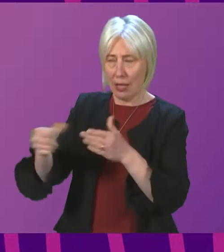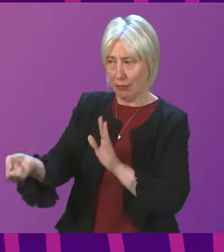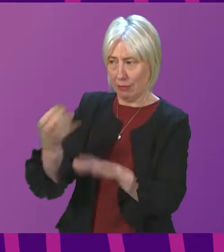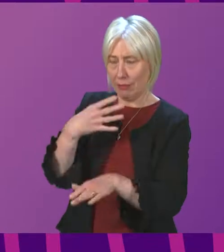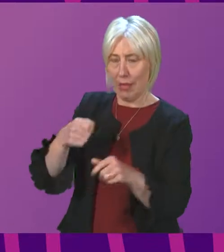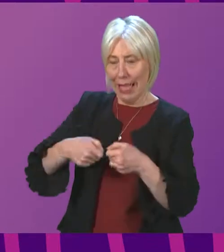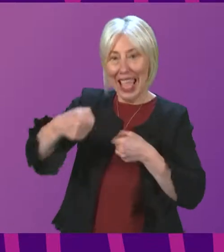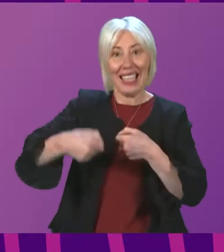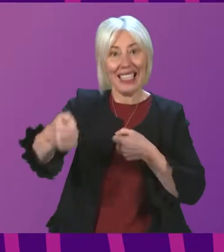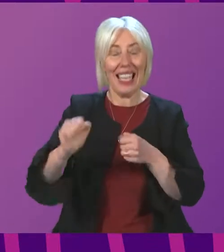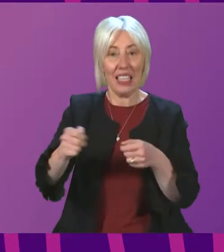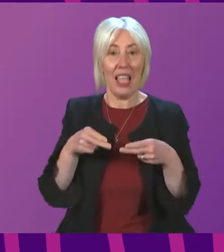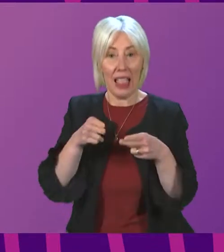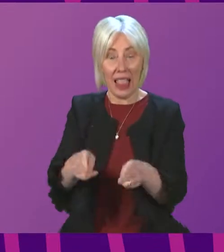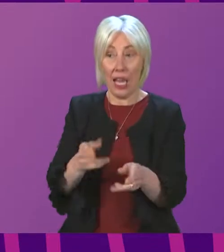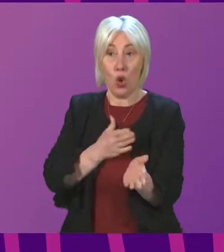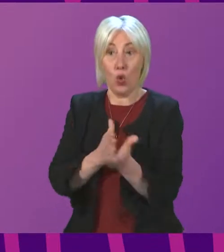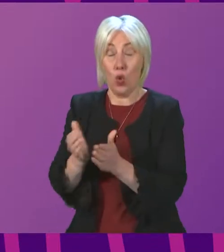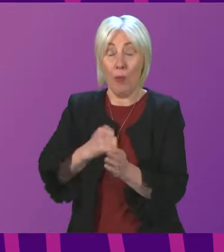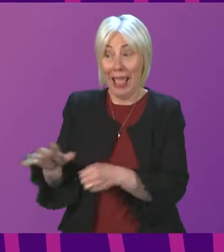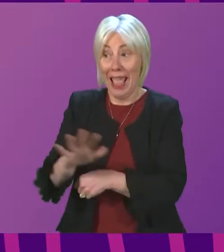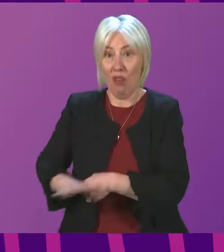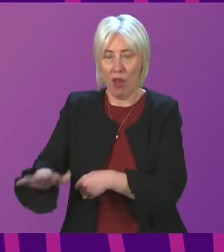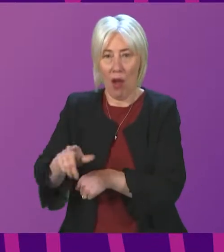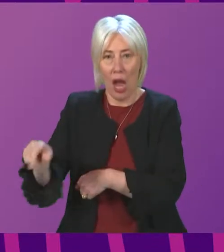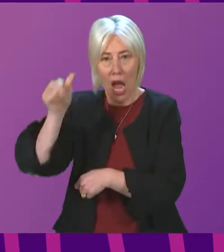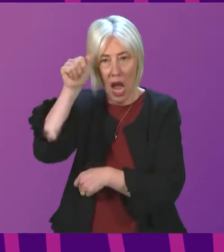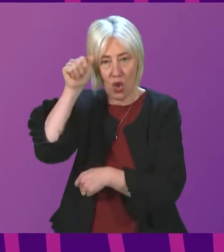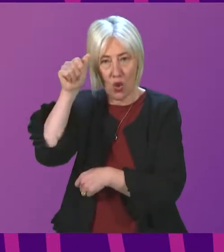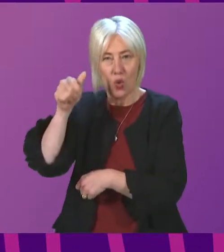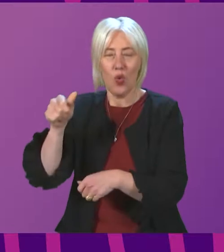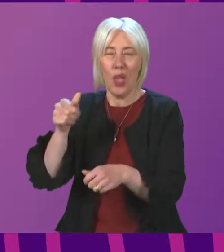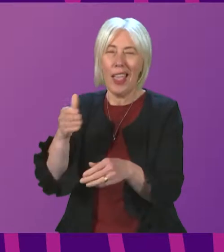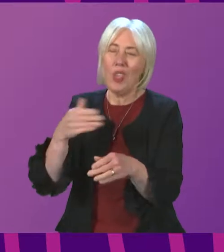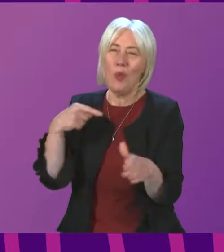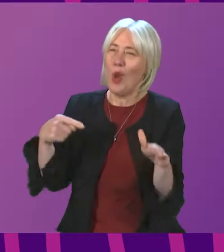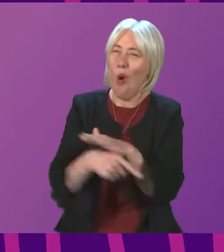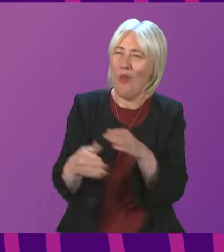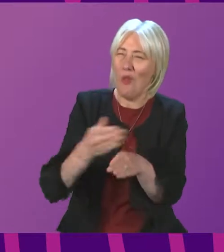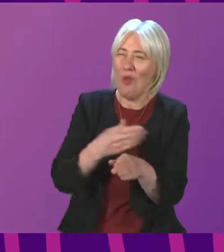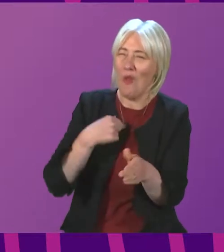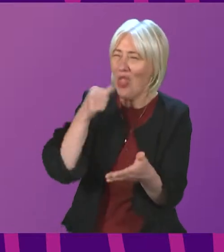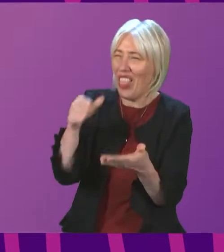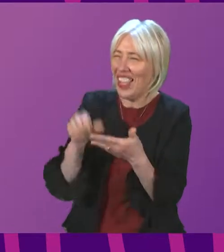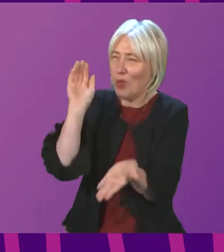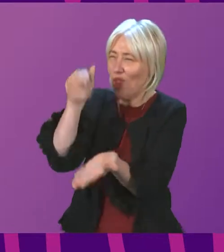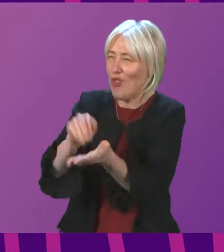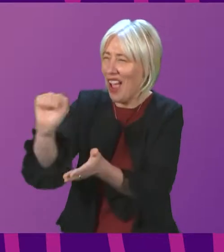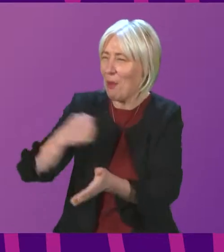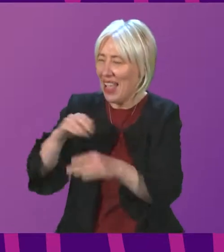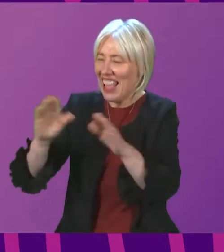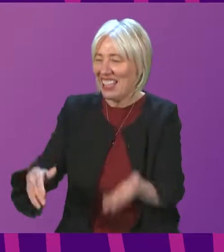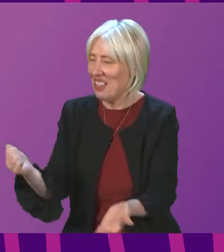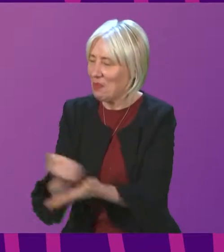extension to that line through my constituency. I realised because he knew he would be away before the letter arrived. Jenny Gilruth, I